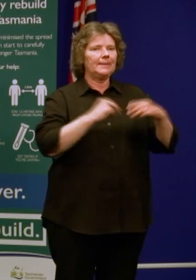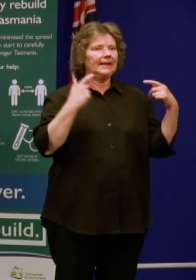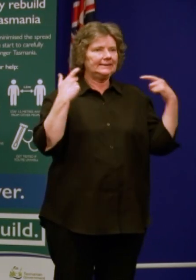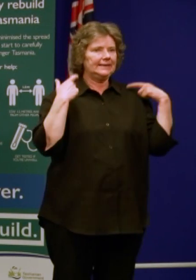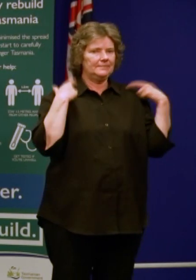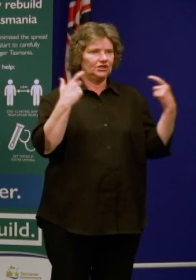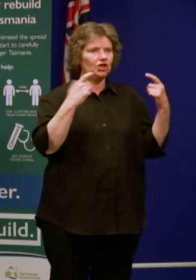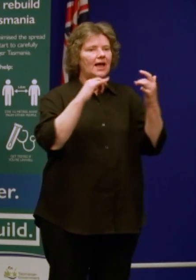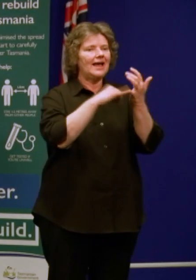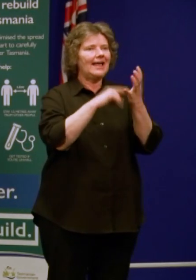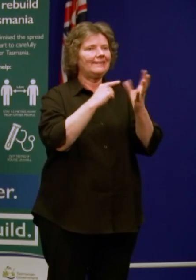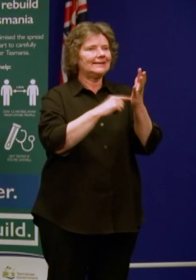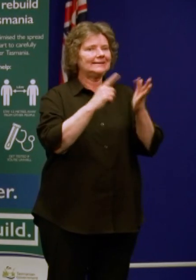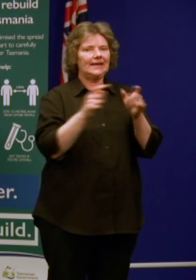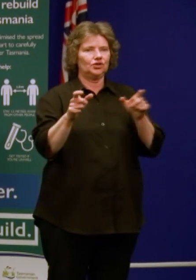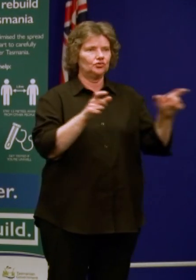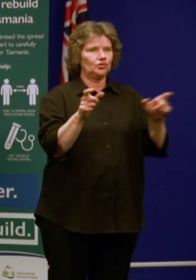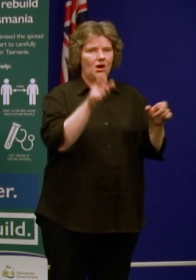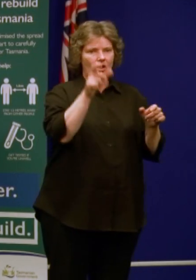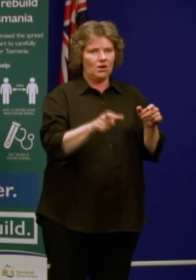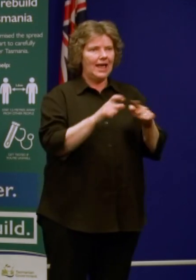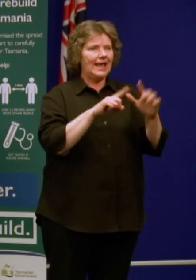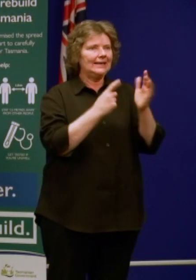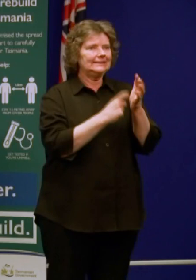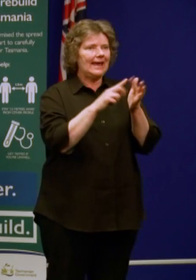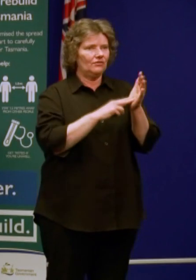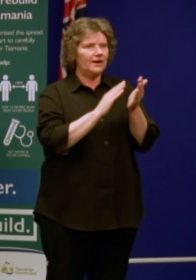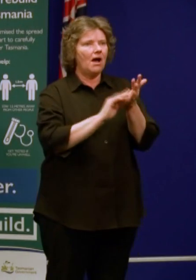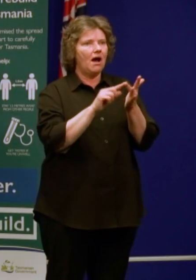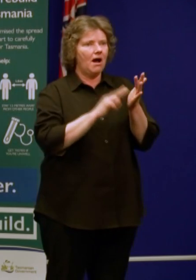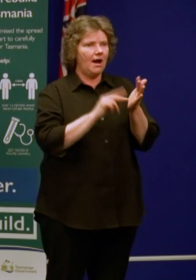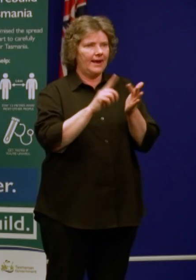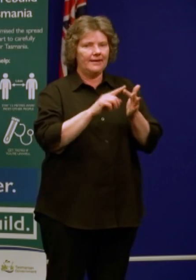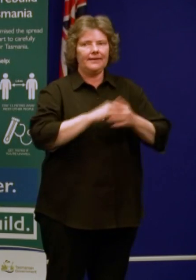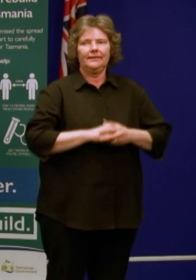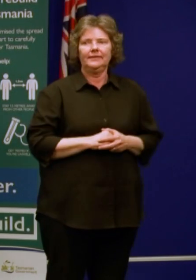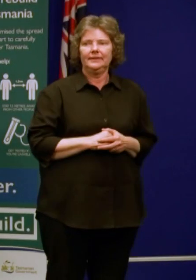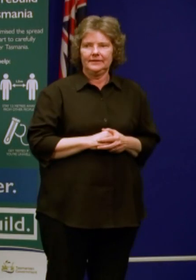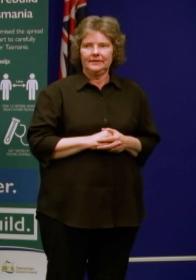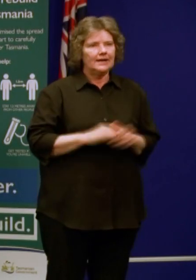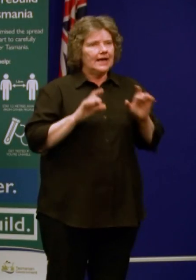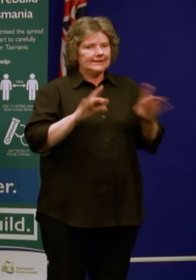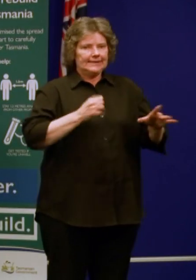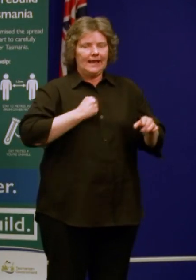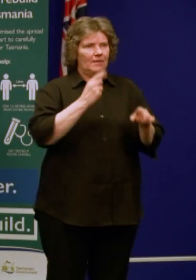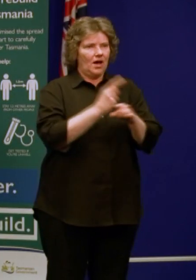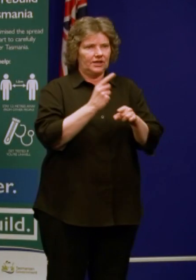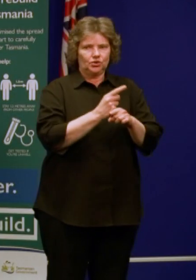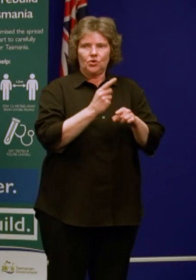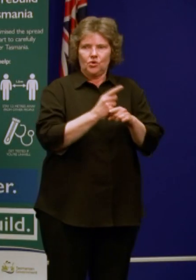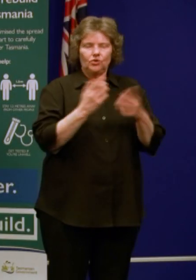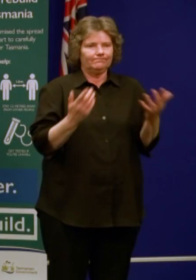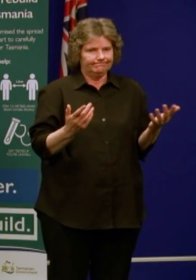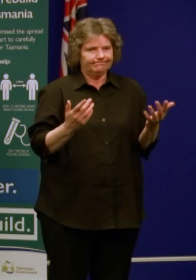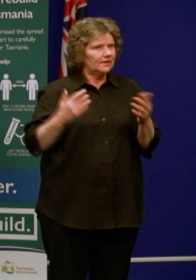Controller Darren Hine. Can I just begin by saying first of all that right through this our number one priority has been to